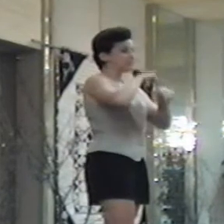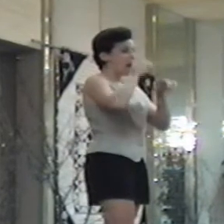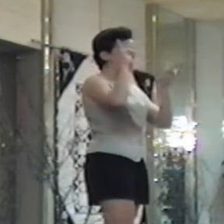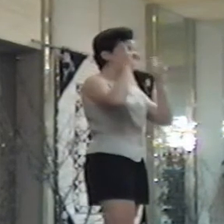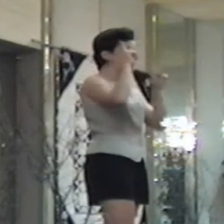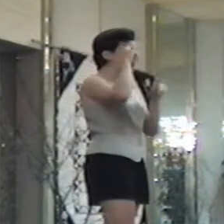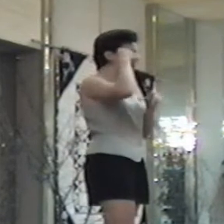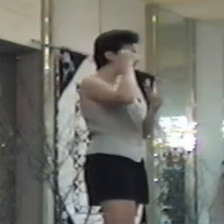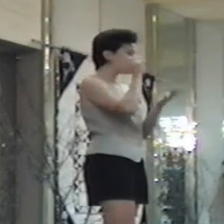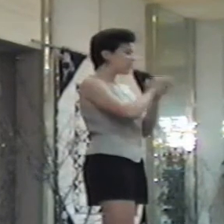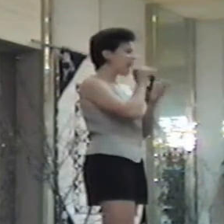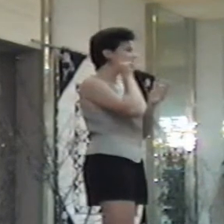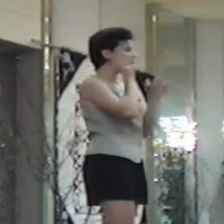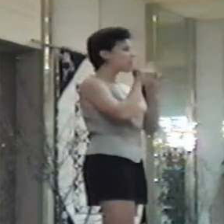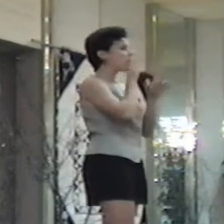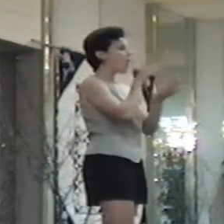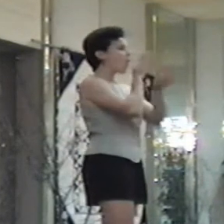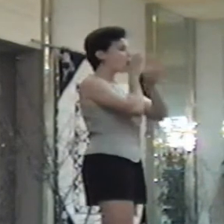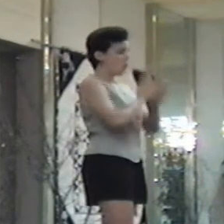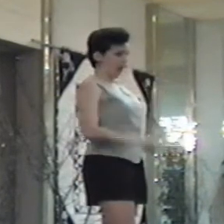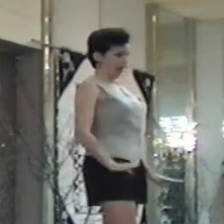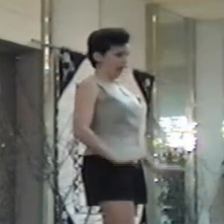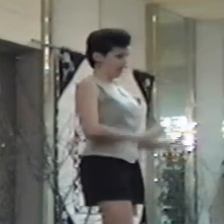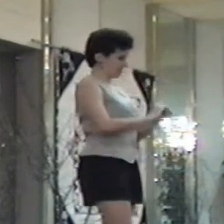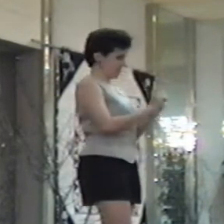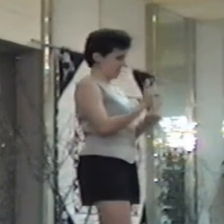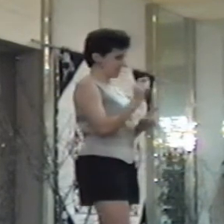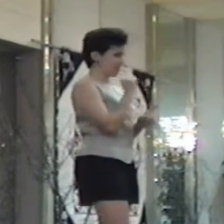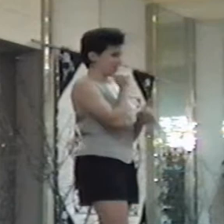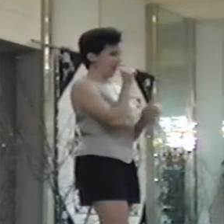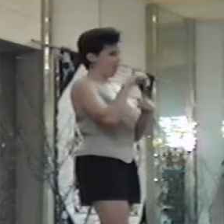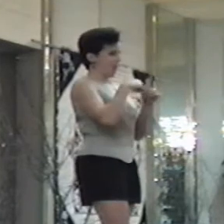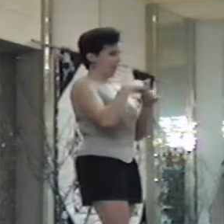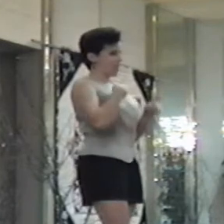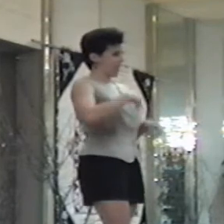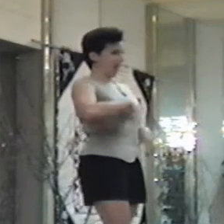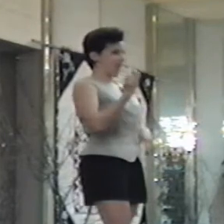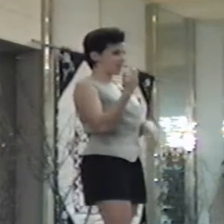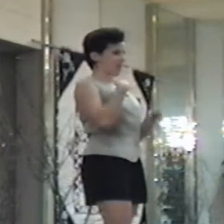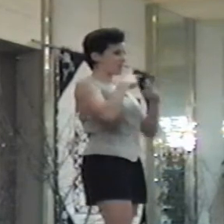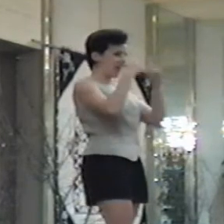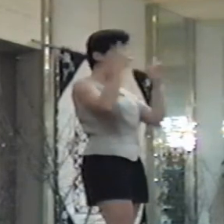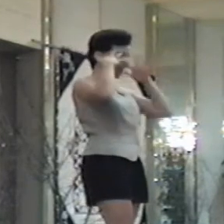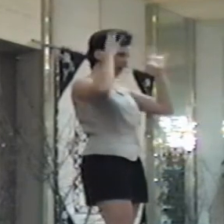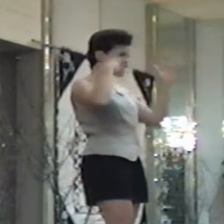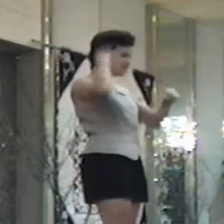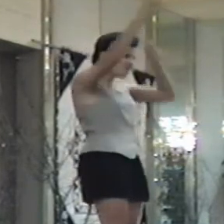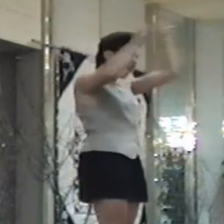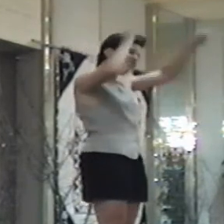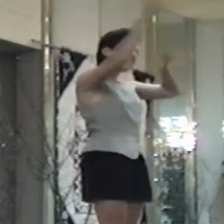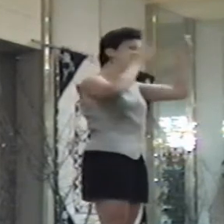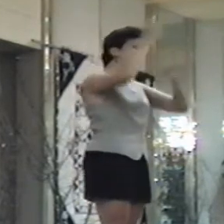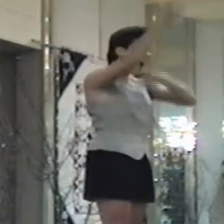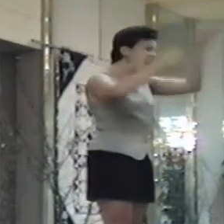really most of the time people think that deaf people are quiet, but let me tell you, when I'm angry, I'm very noisy.